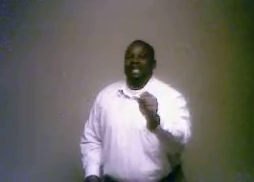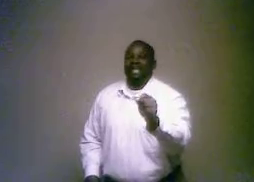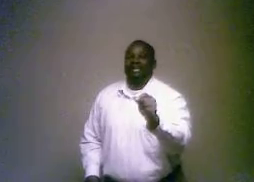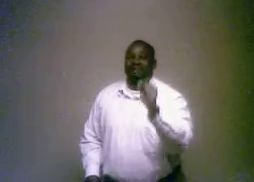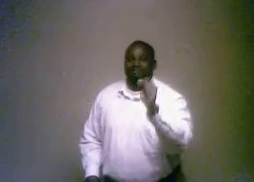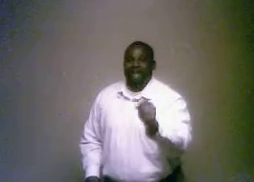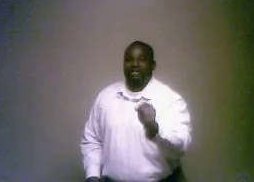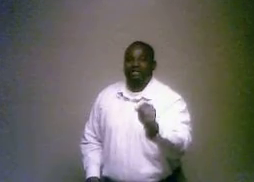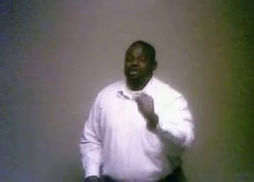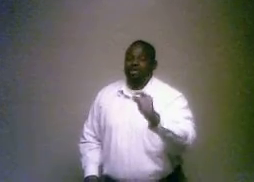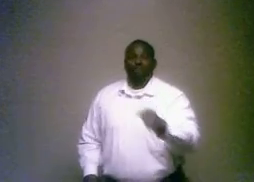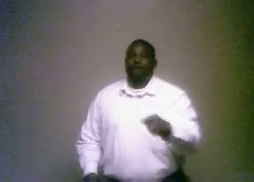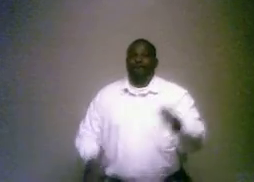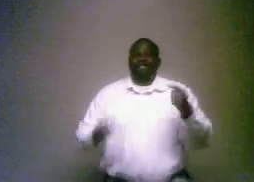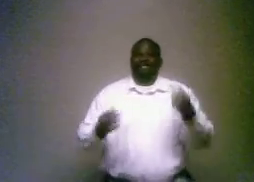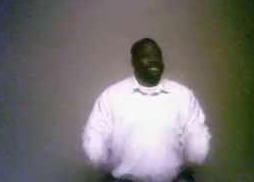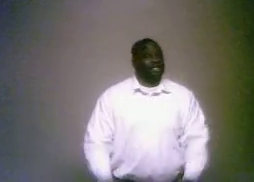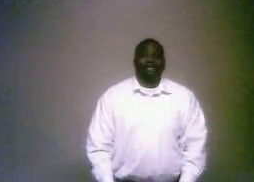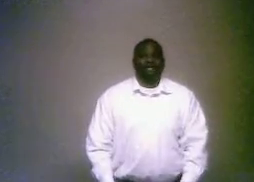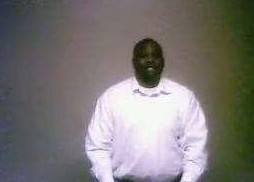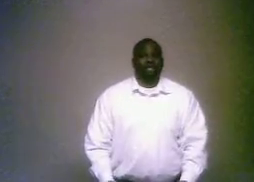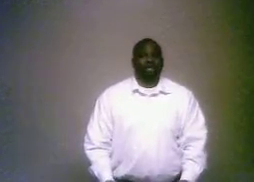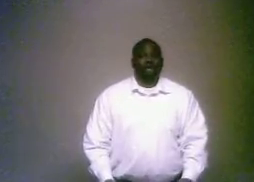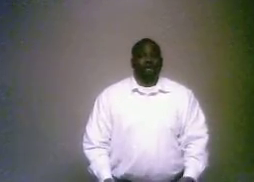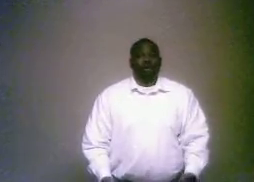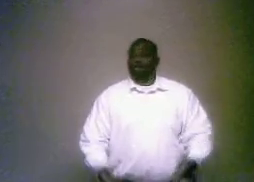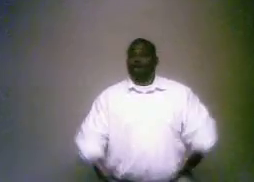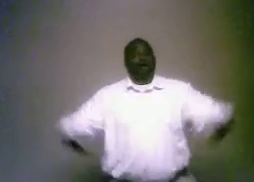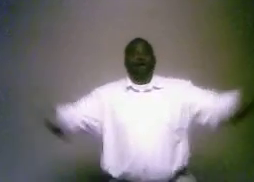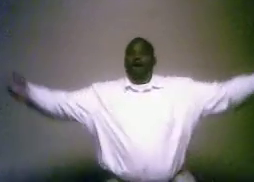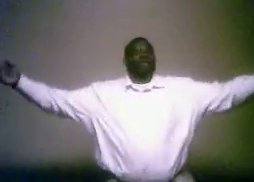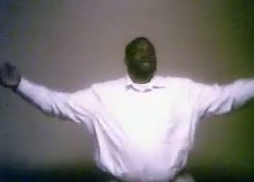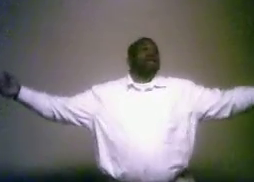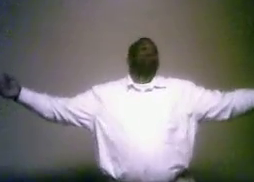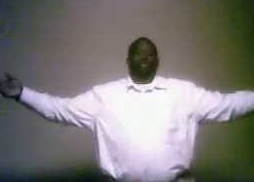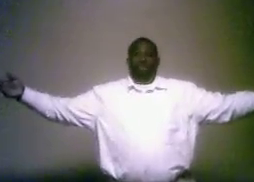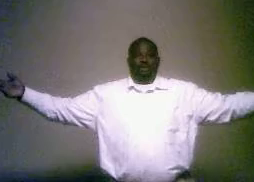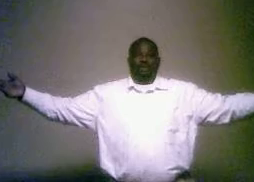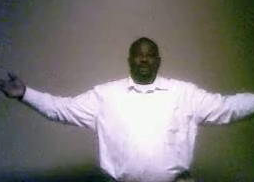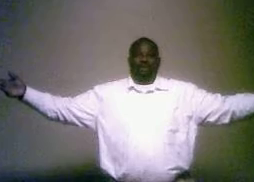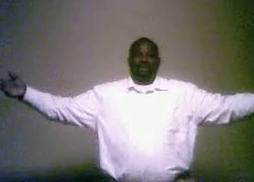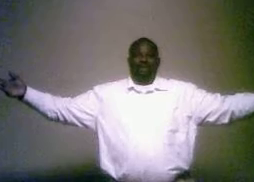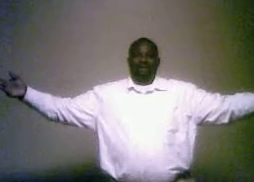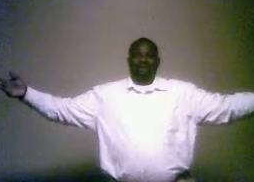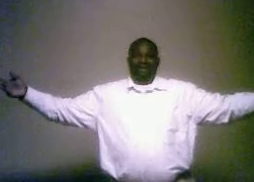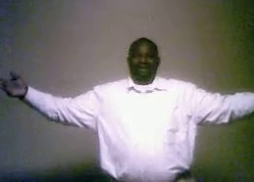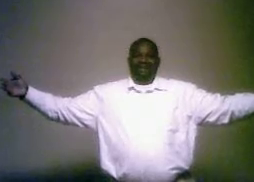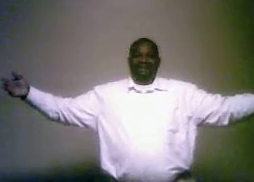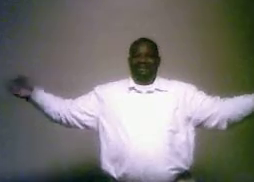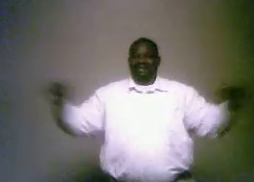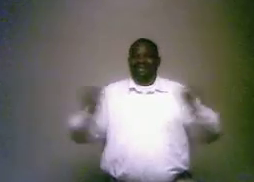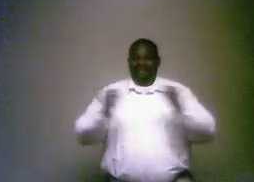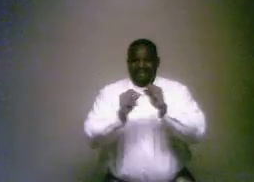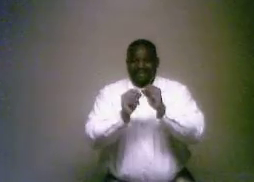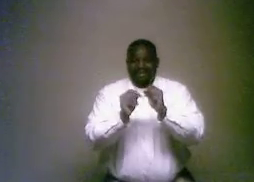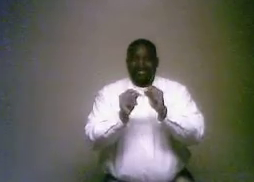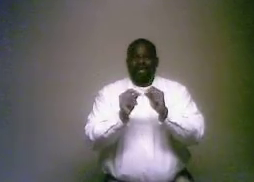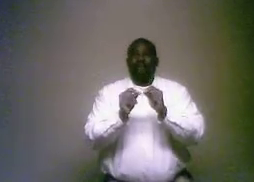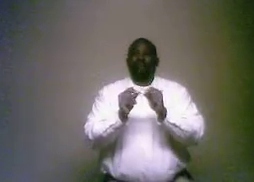the message to the world because these individuals weren't taught all the languages in the world. Okay. This is a clue on to